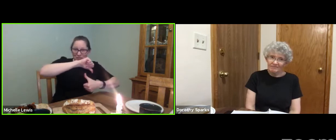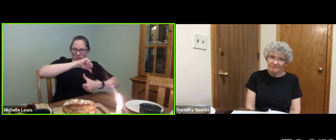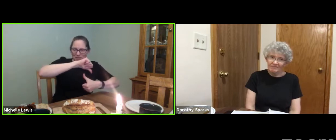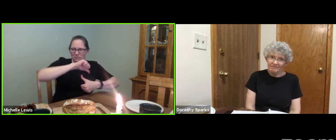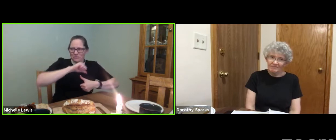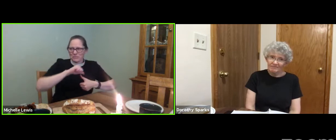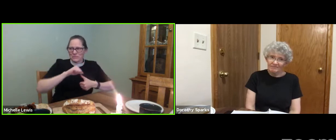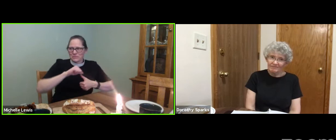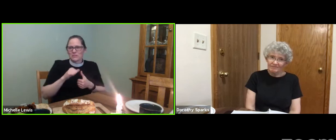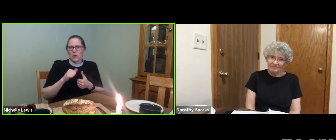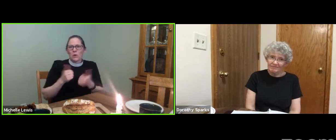another.